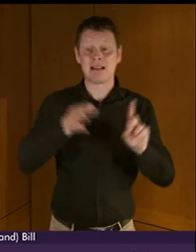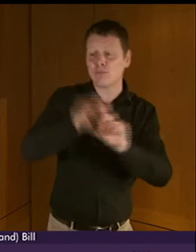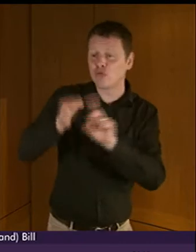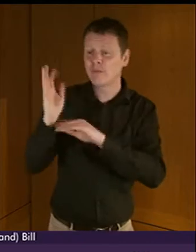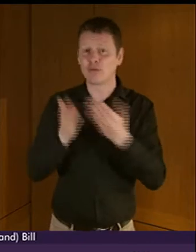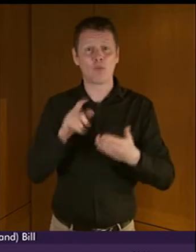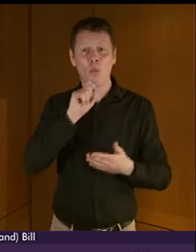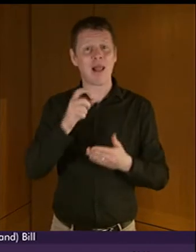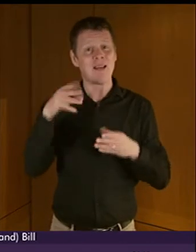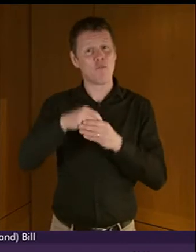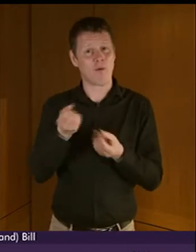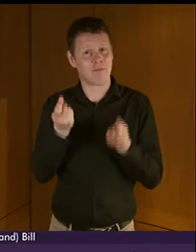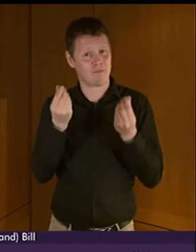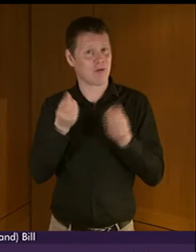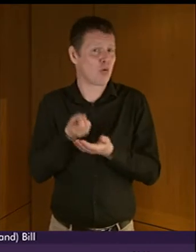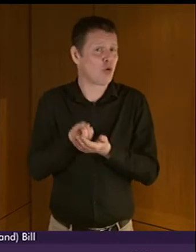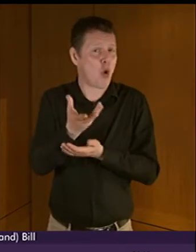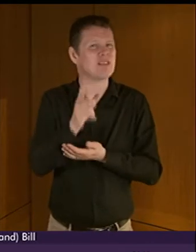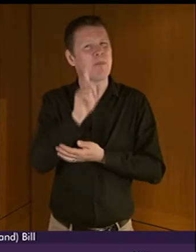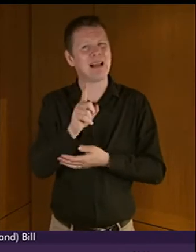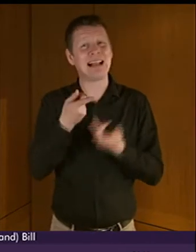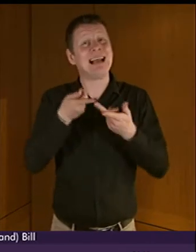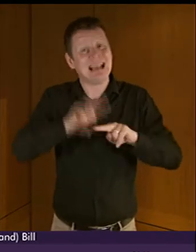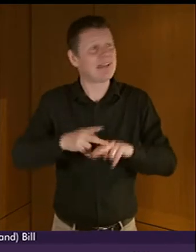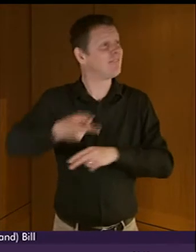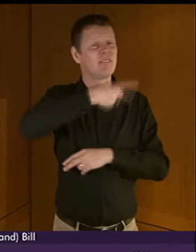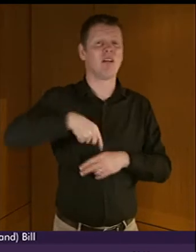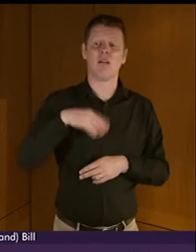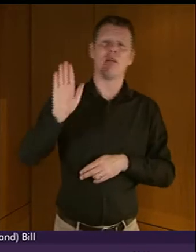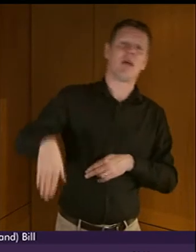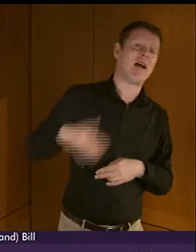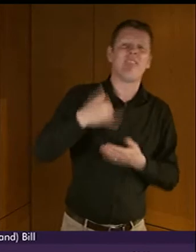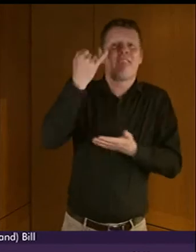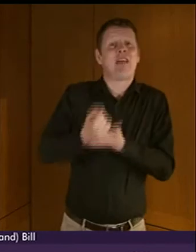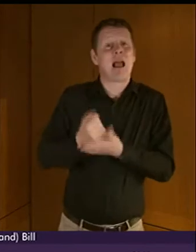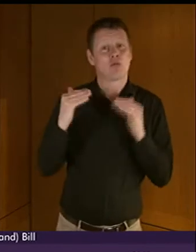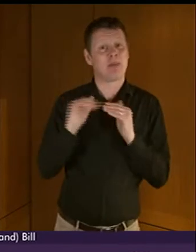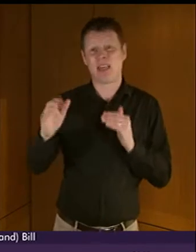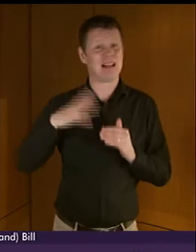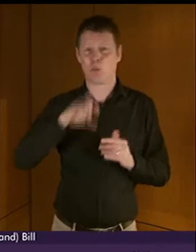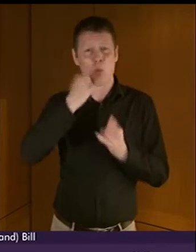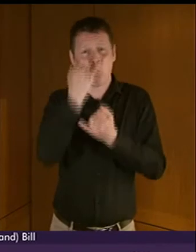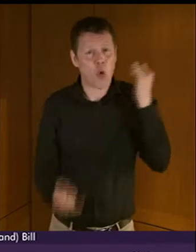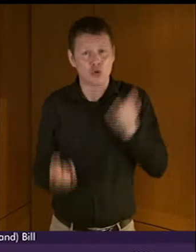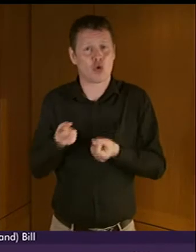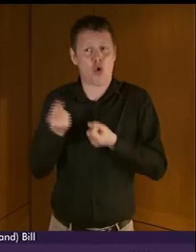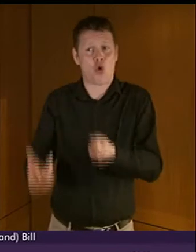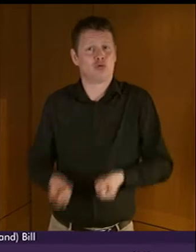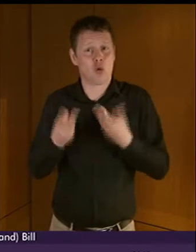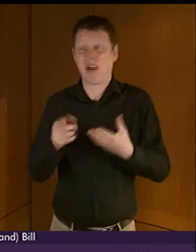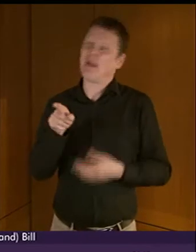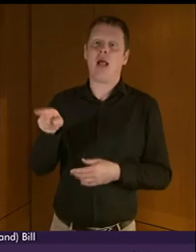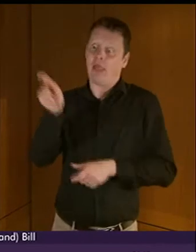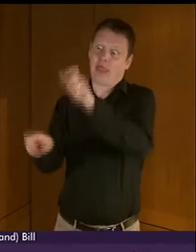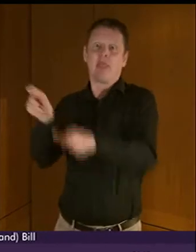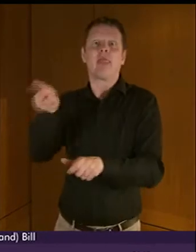I believe failing to meet the needs of BSL users will result in additional costs, not only at a personal and